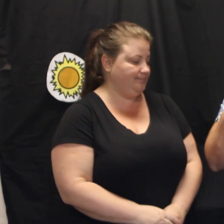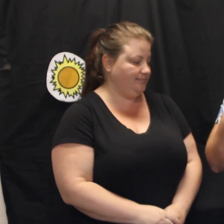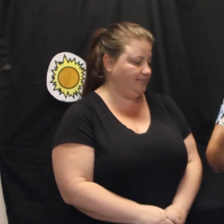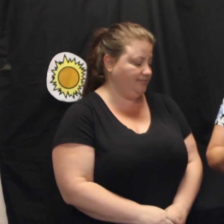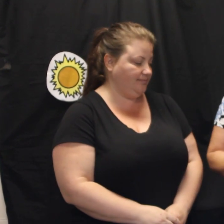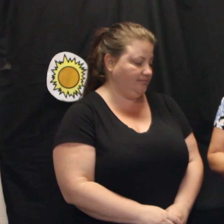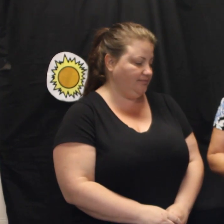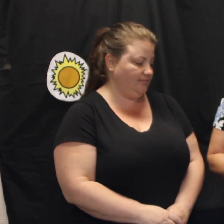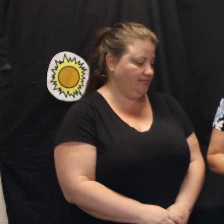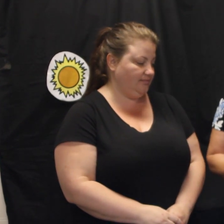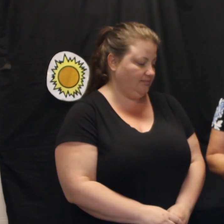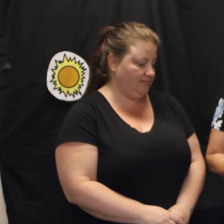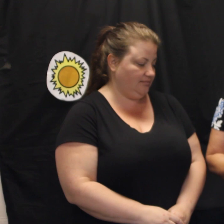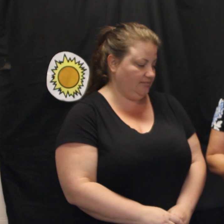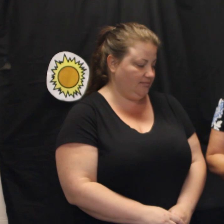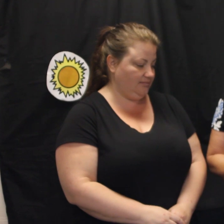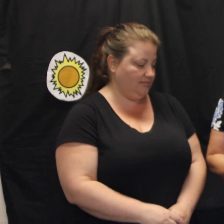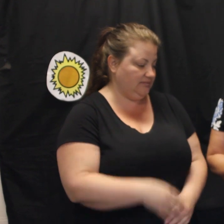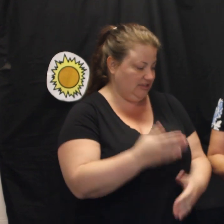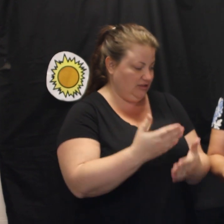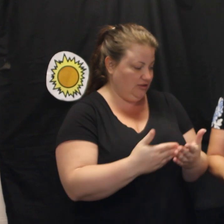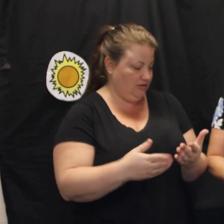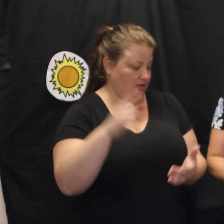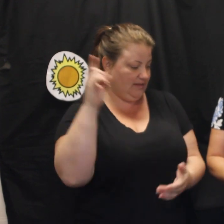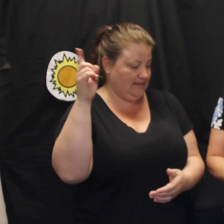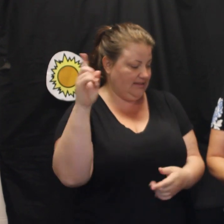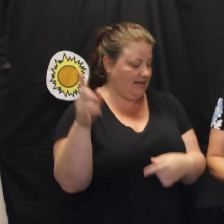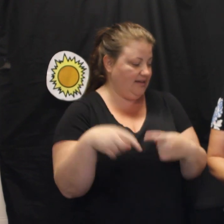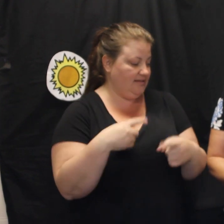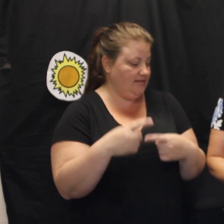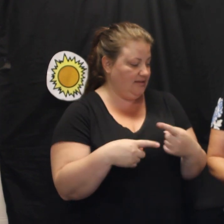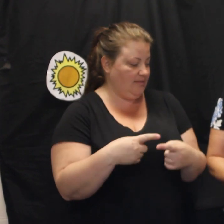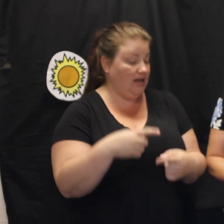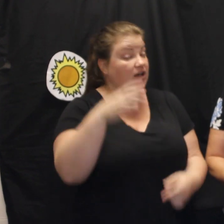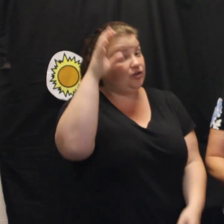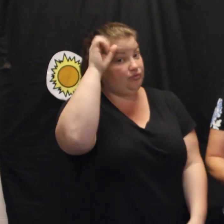The story today is about remember when